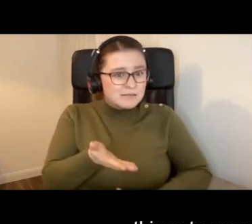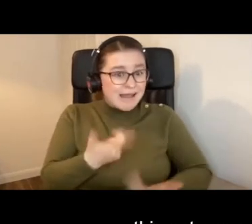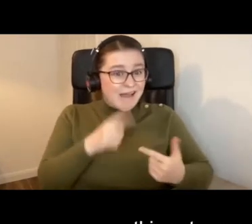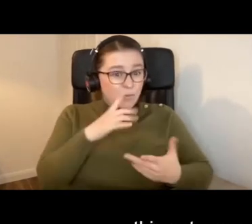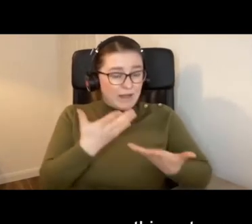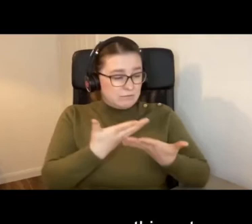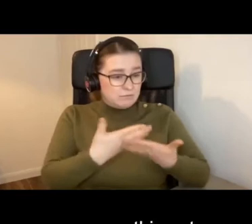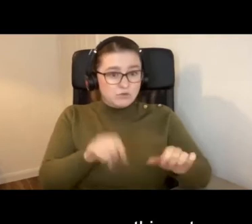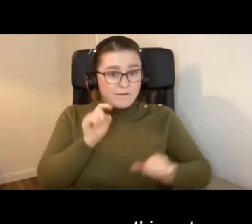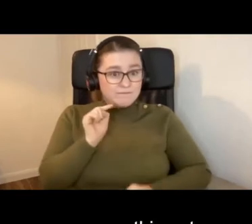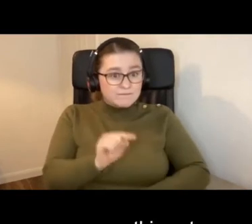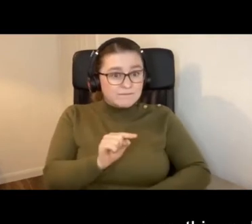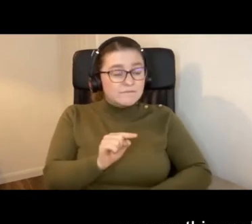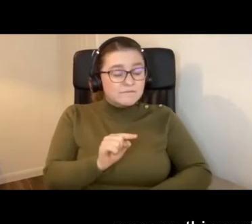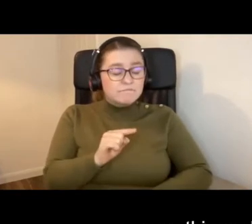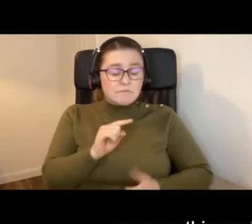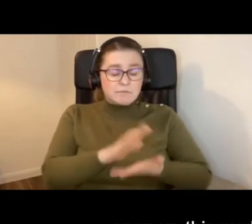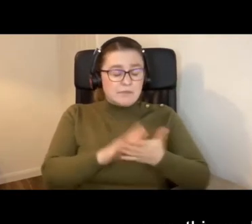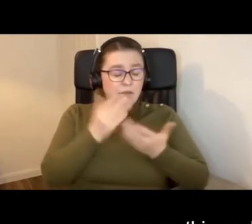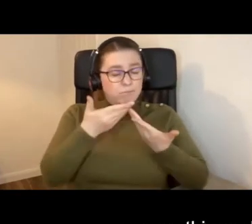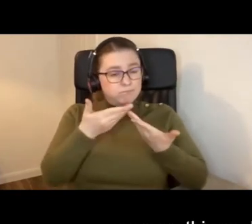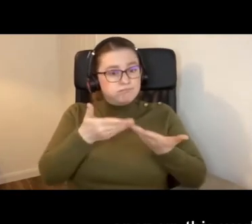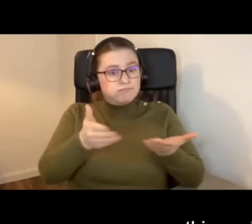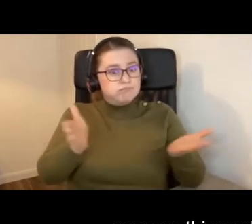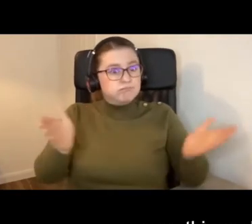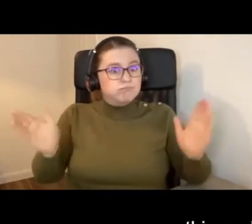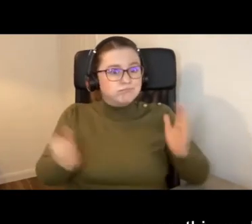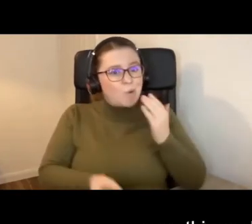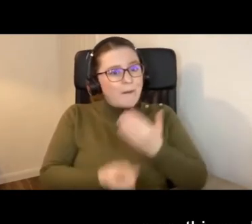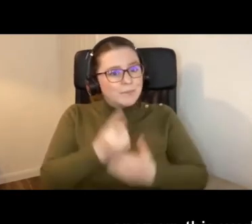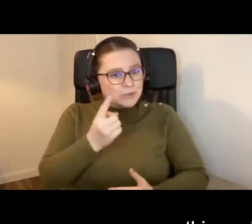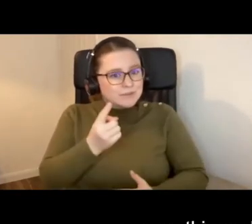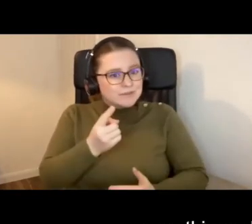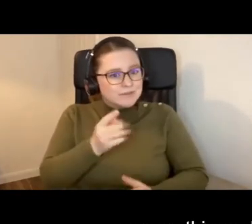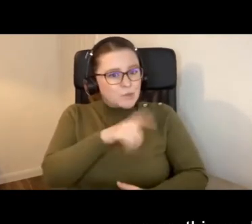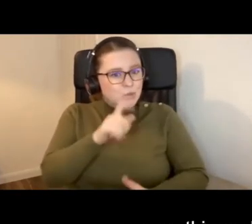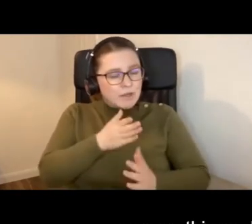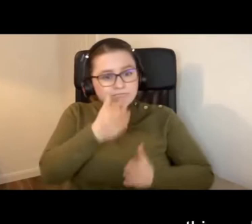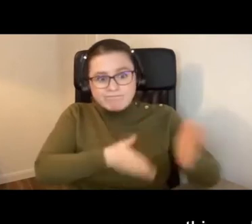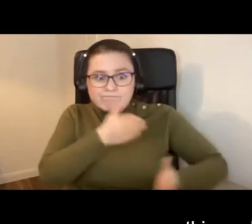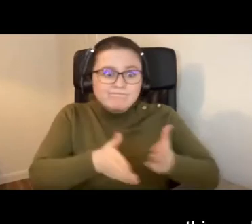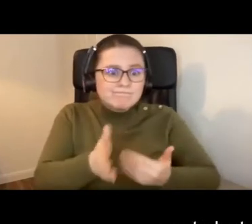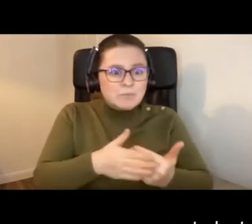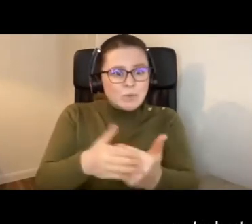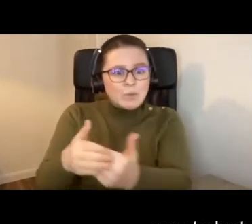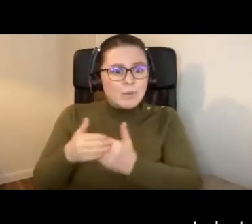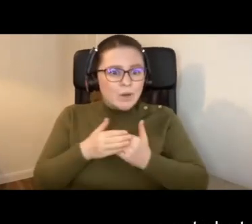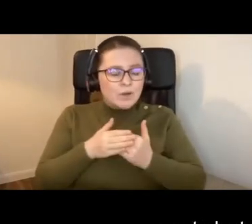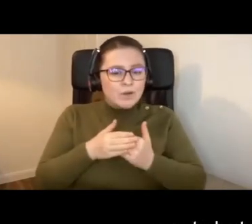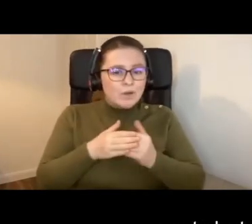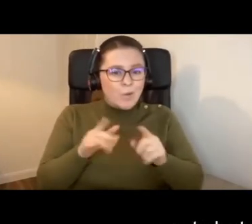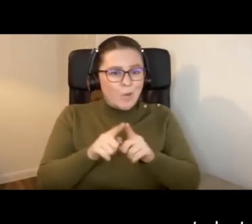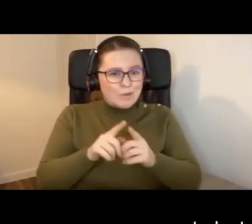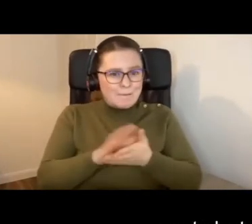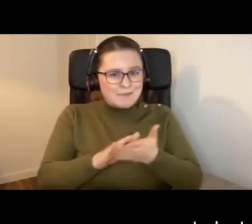overcome them, we would open up this world to our students and probably more importantly, our